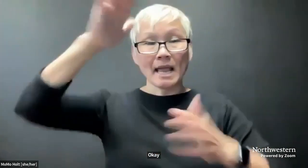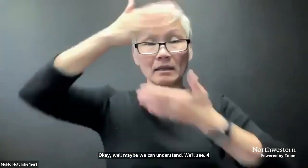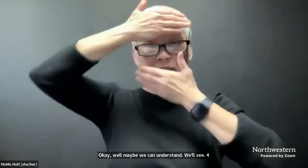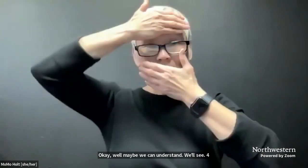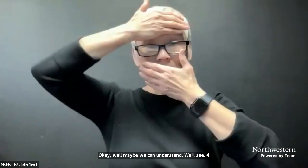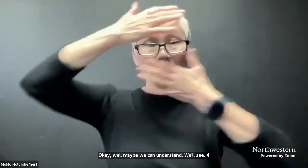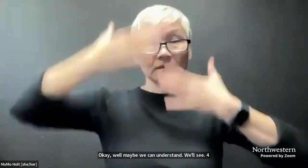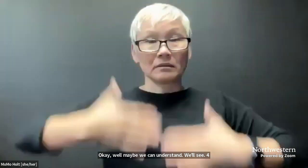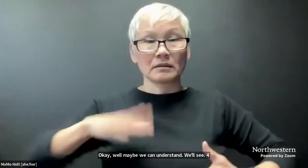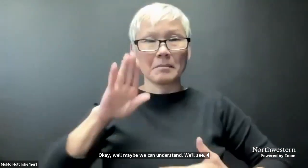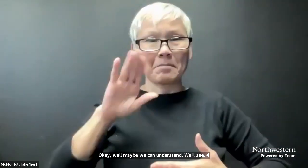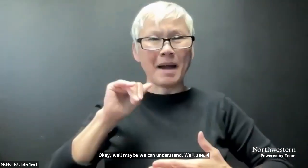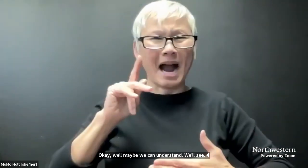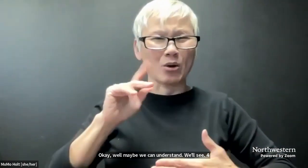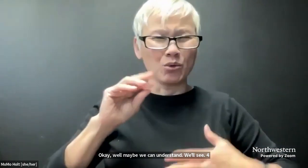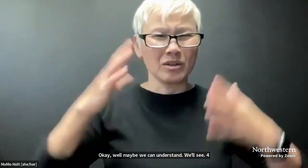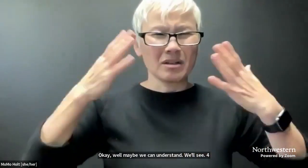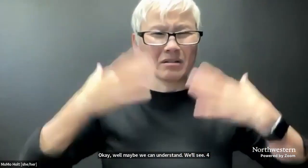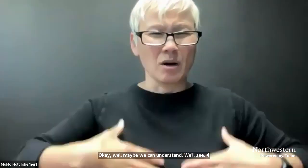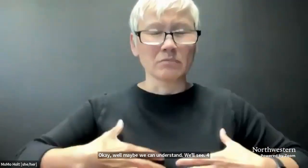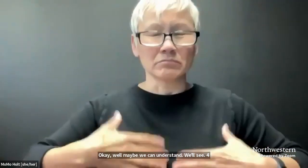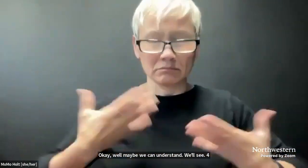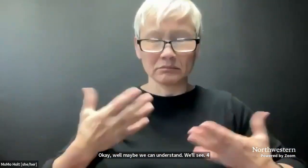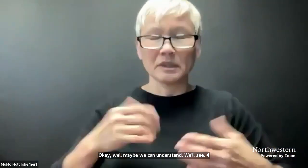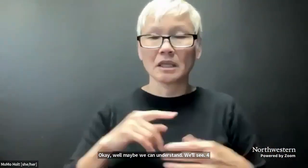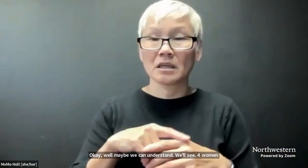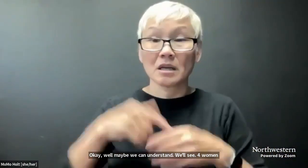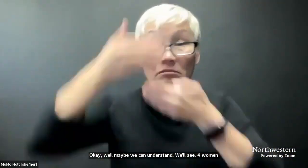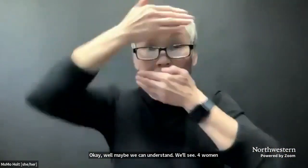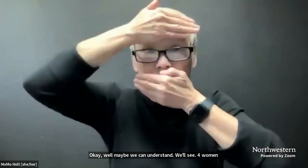women come on stage in black hijab.